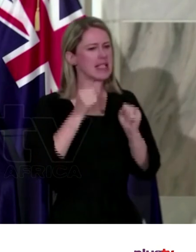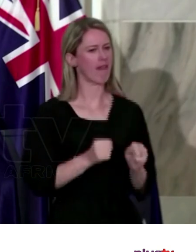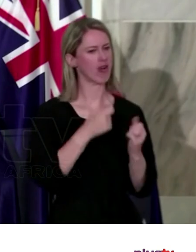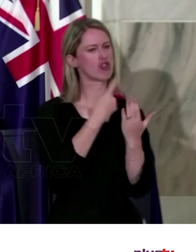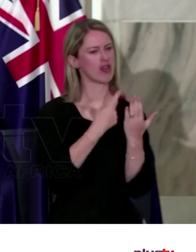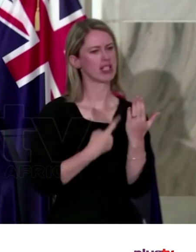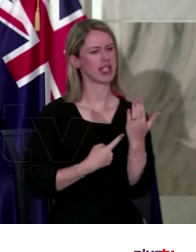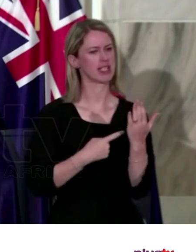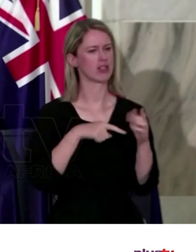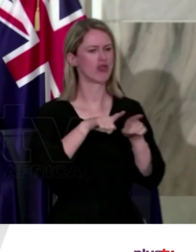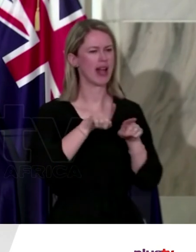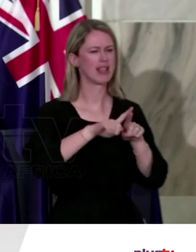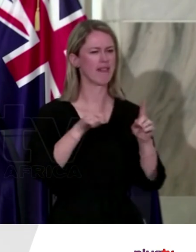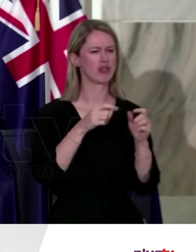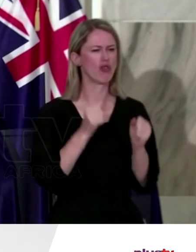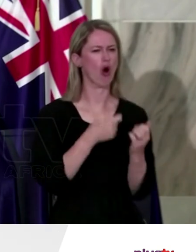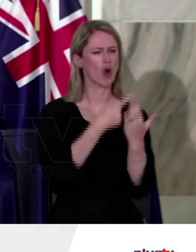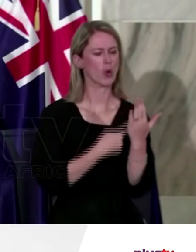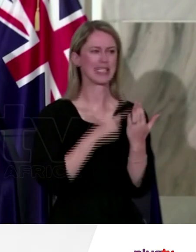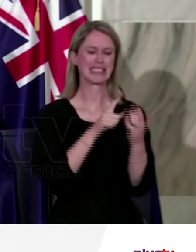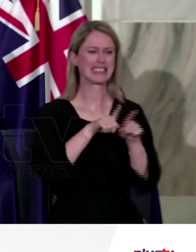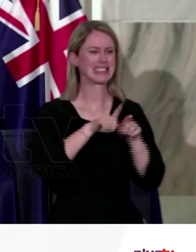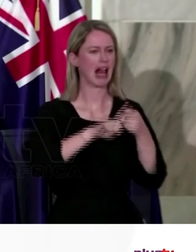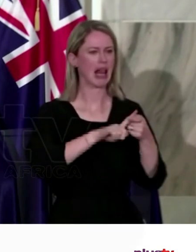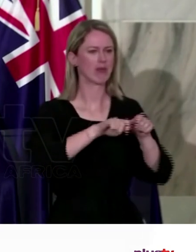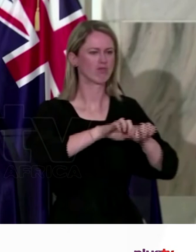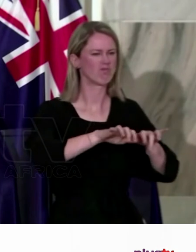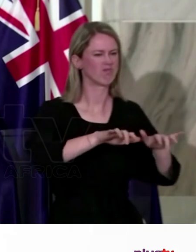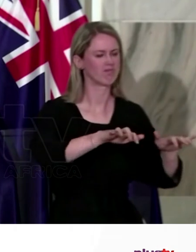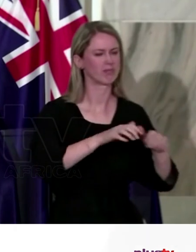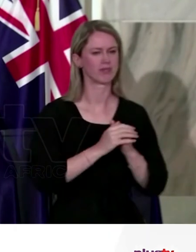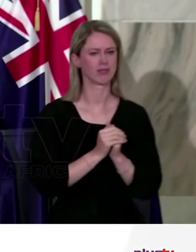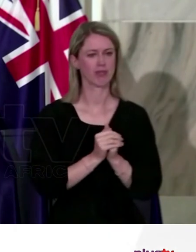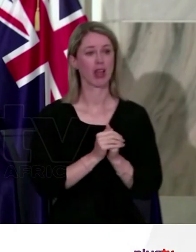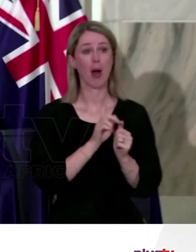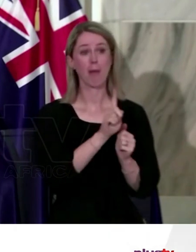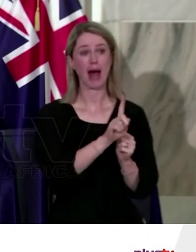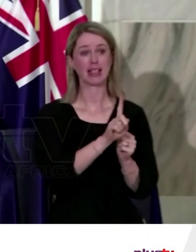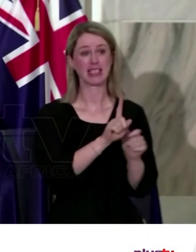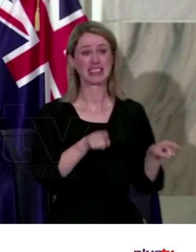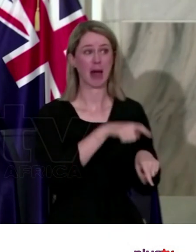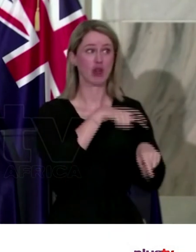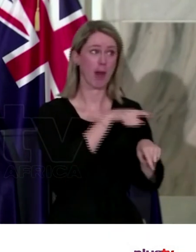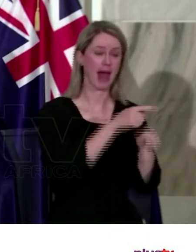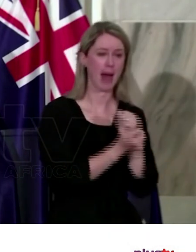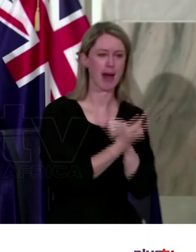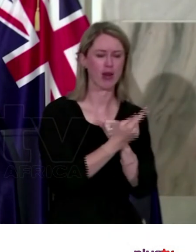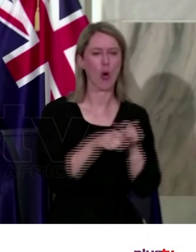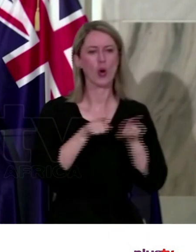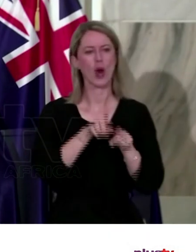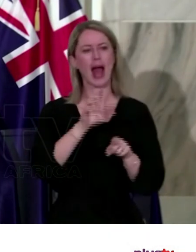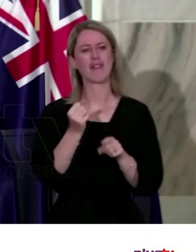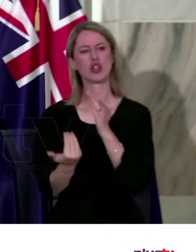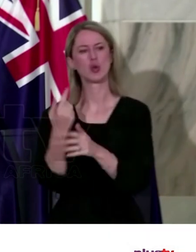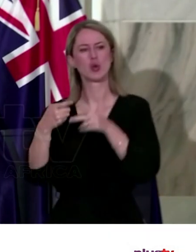restrictions we had available to us. But right as our long-standing strategy was challenged, we also had a